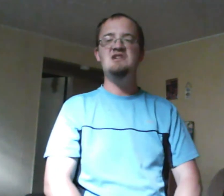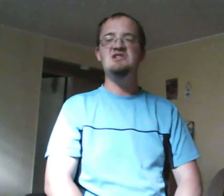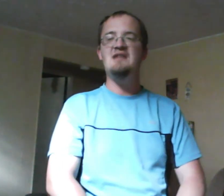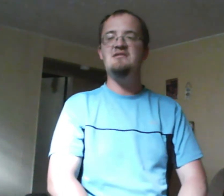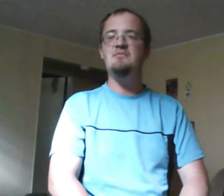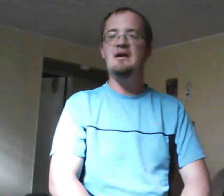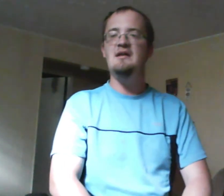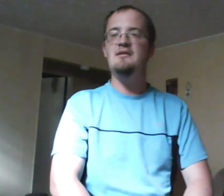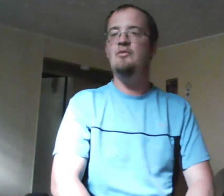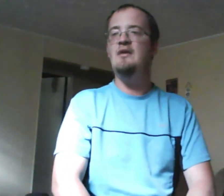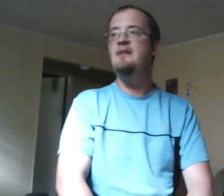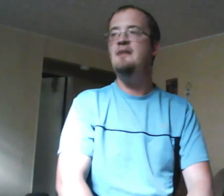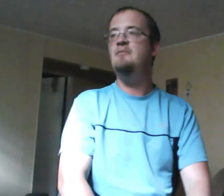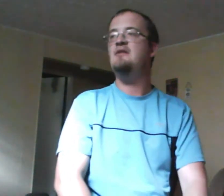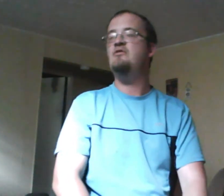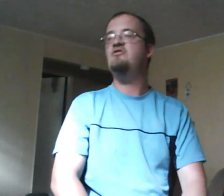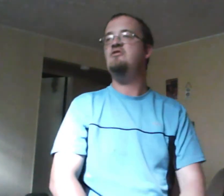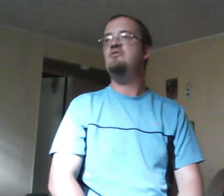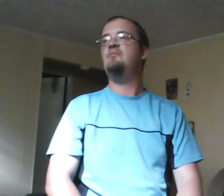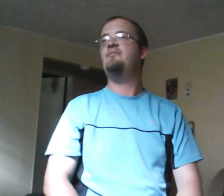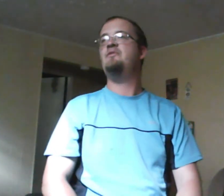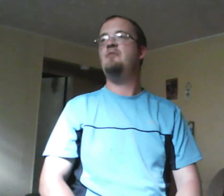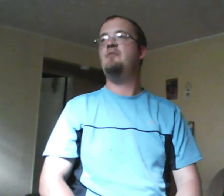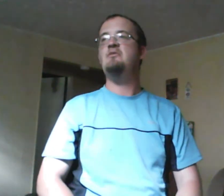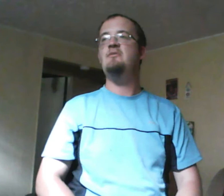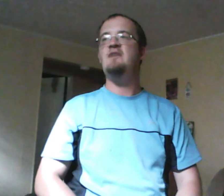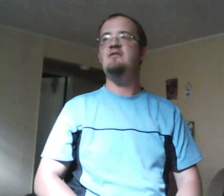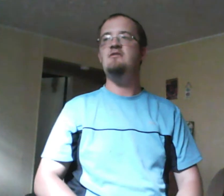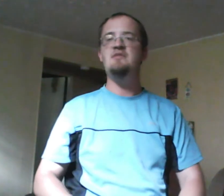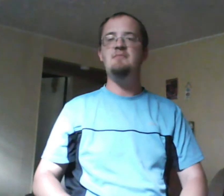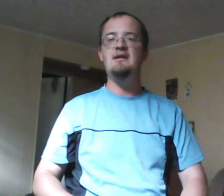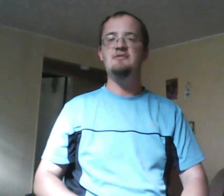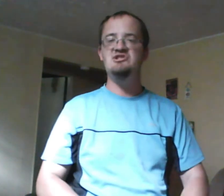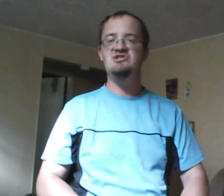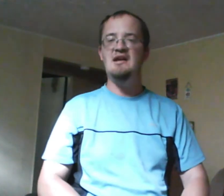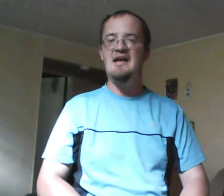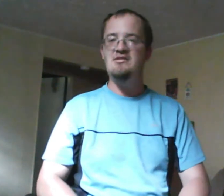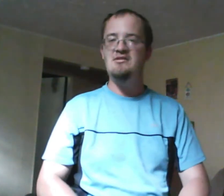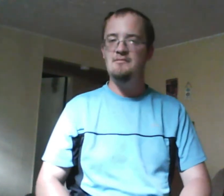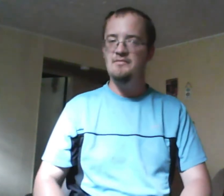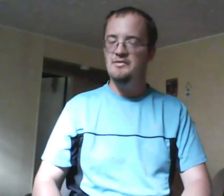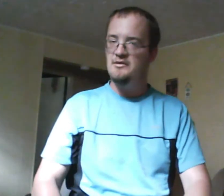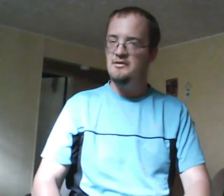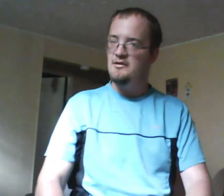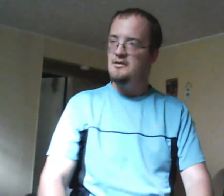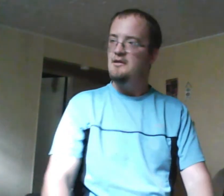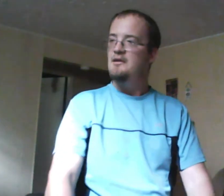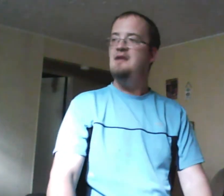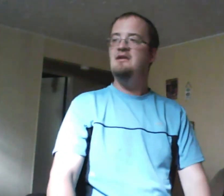Maya wound up Maya goes to the rubber room thanks to Simpson being a dickass and you know she hangs